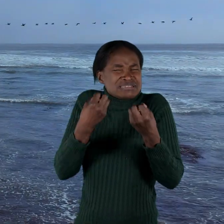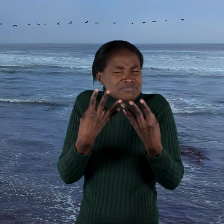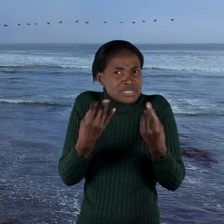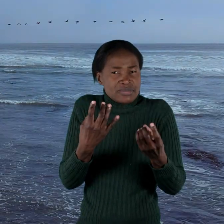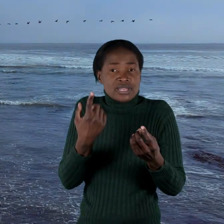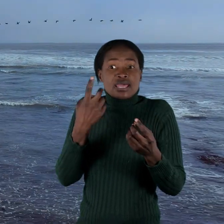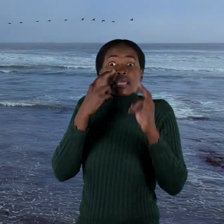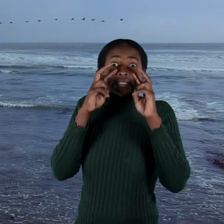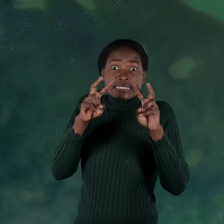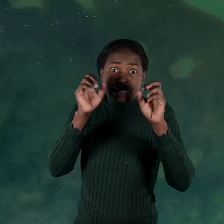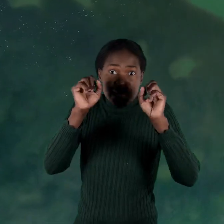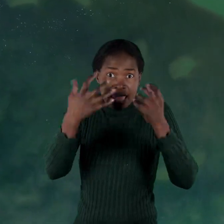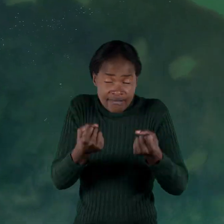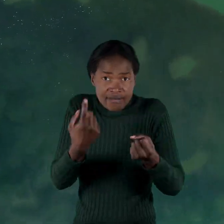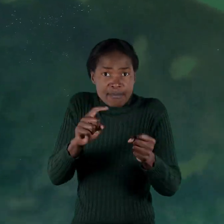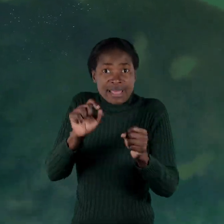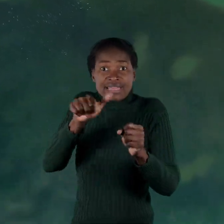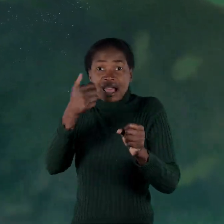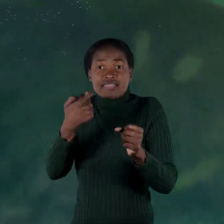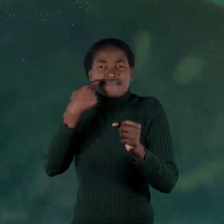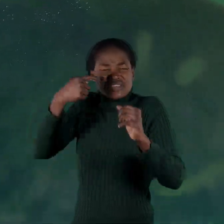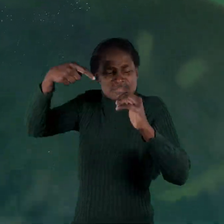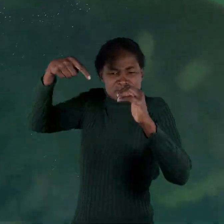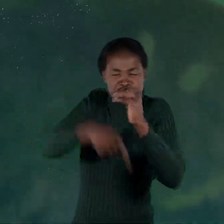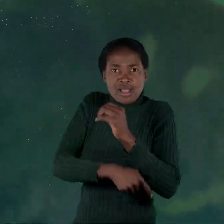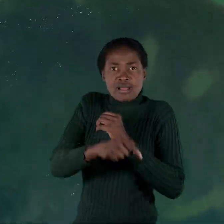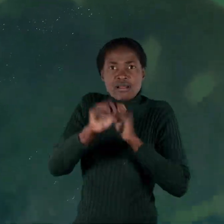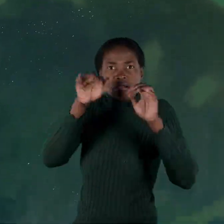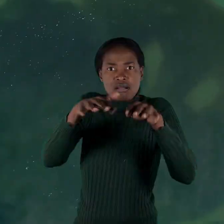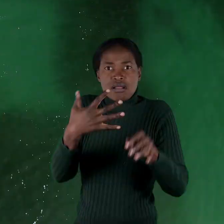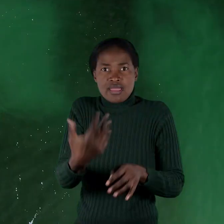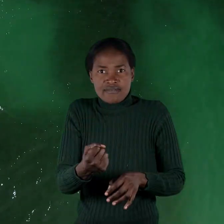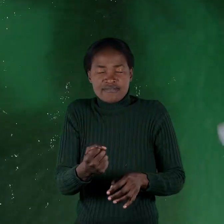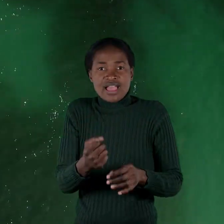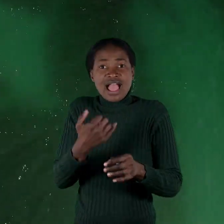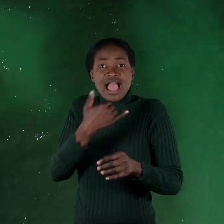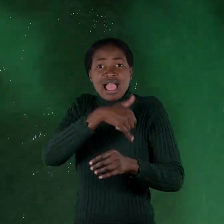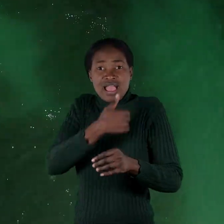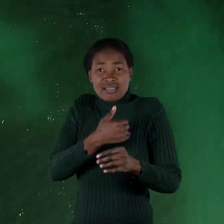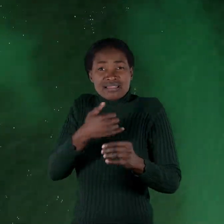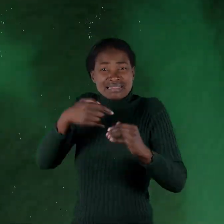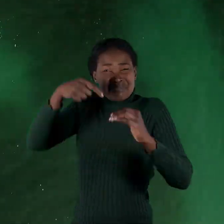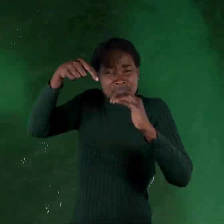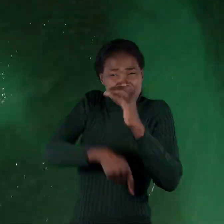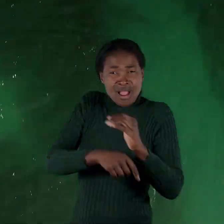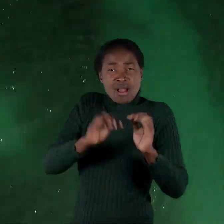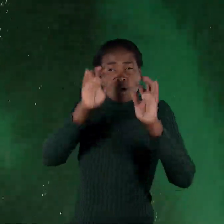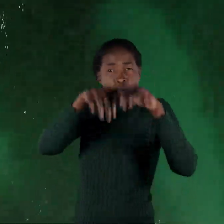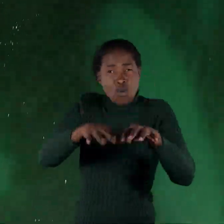from land. Animals that spend their whole lives underwater and that play important roles in keeping the ocean healthy.